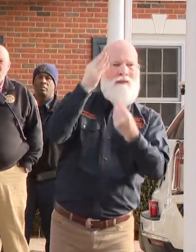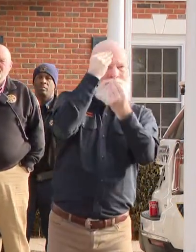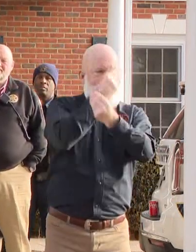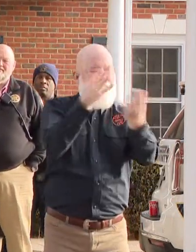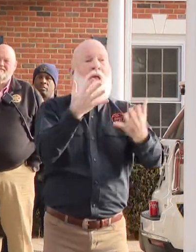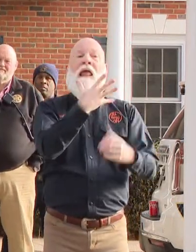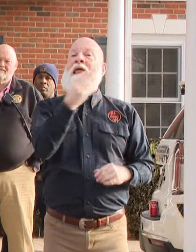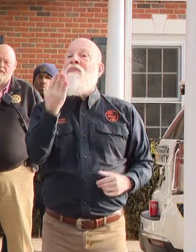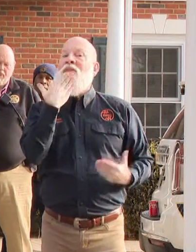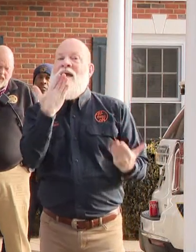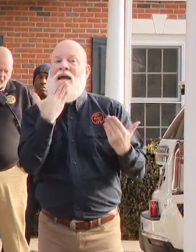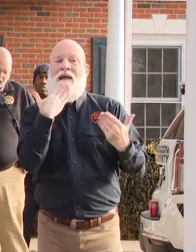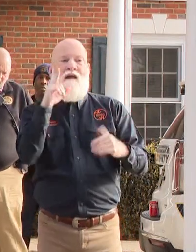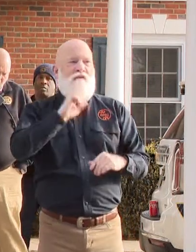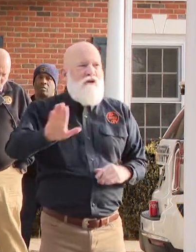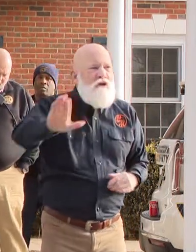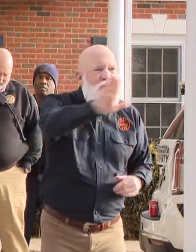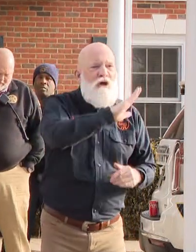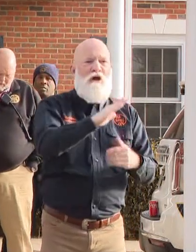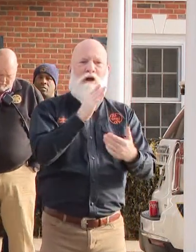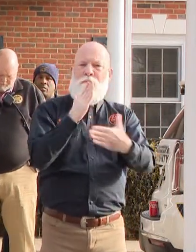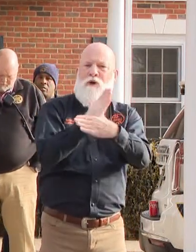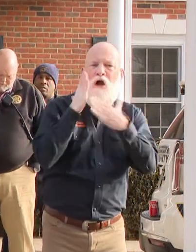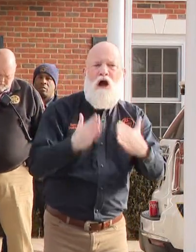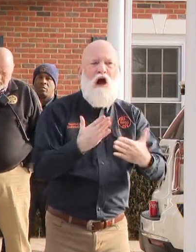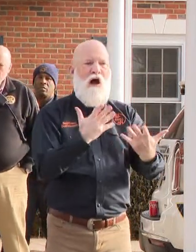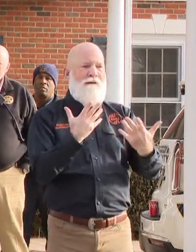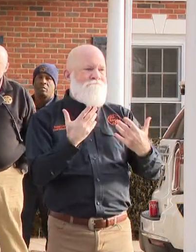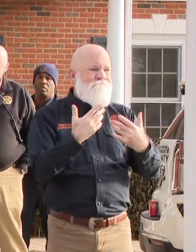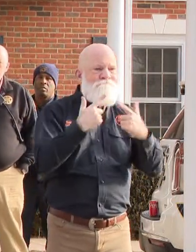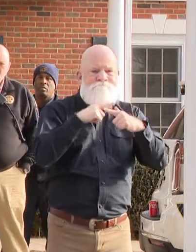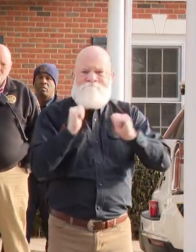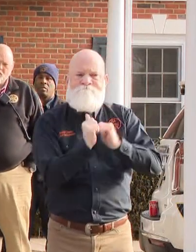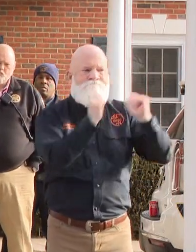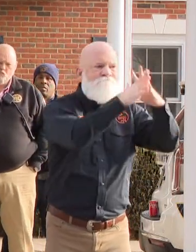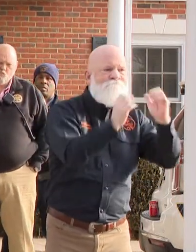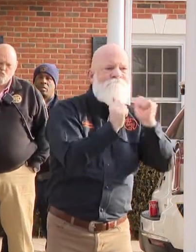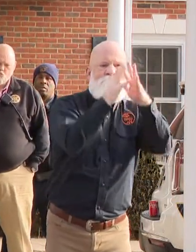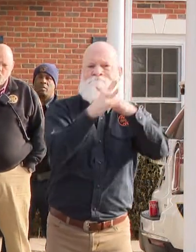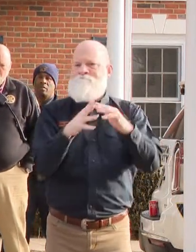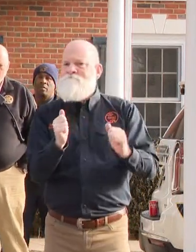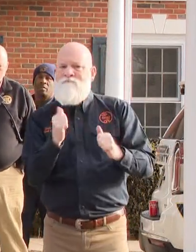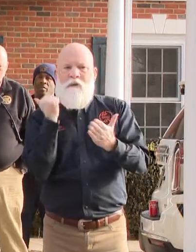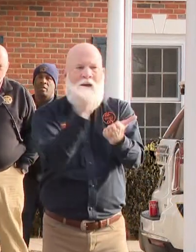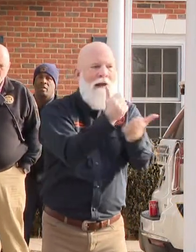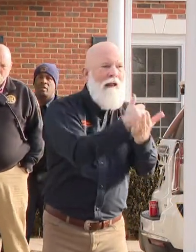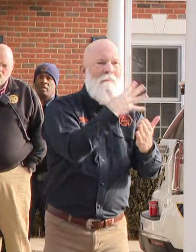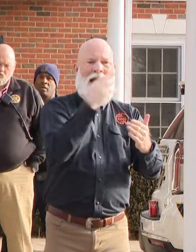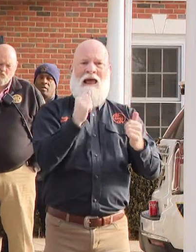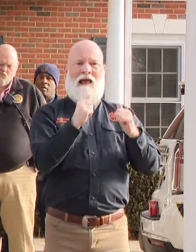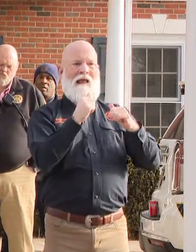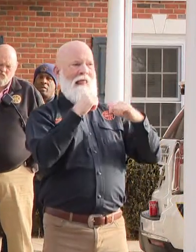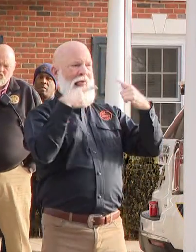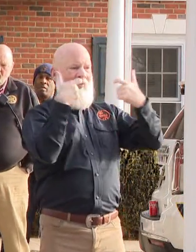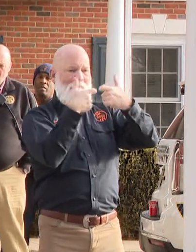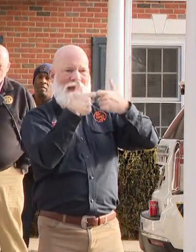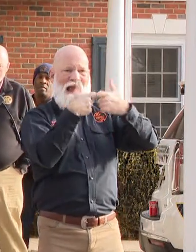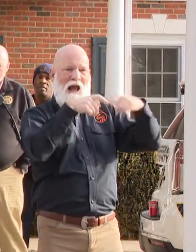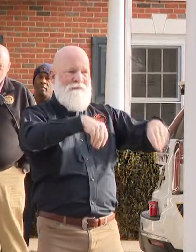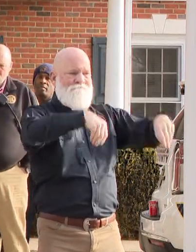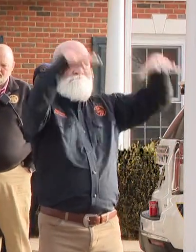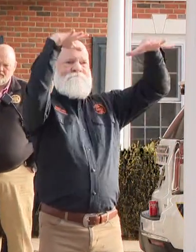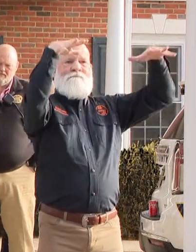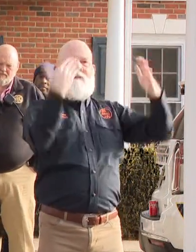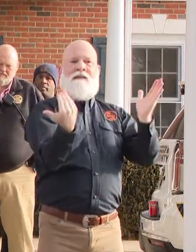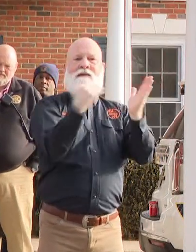restore the utilities here in our community. It's it's really we're very